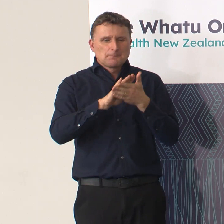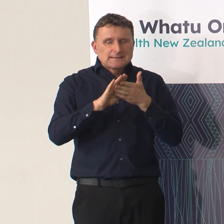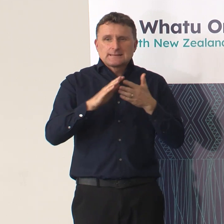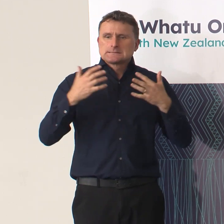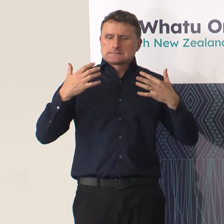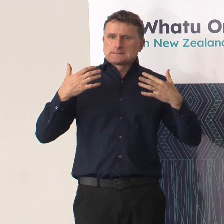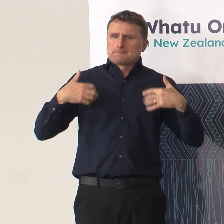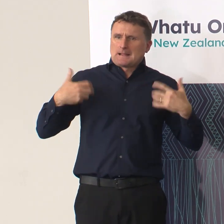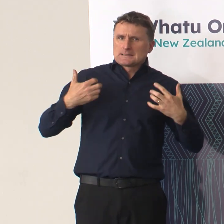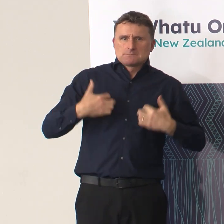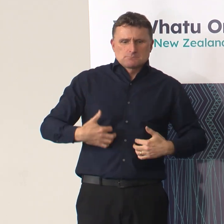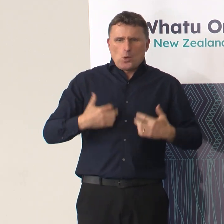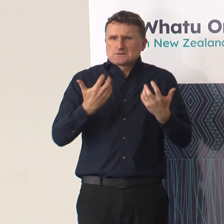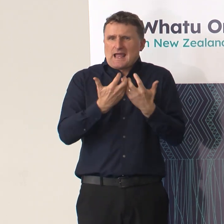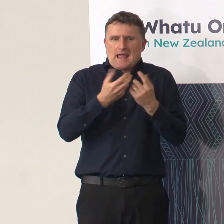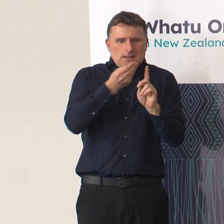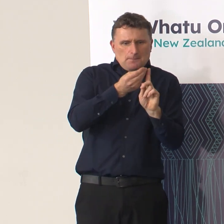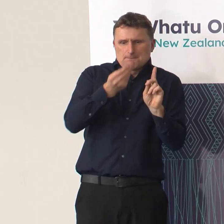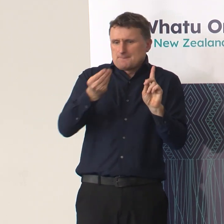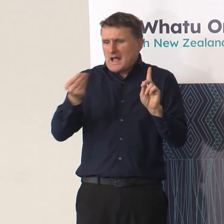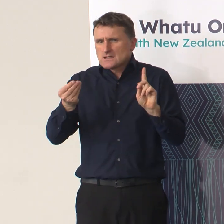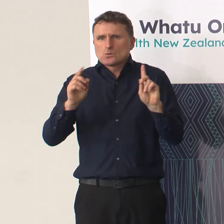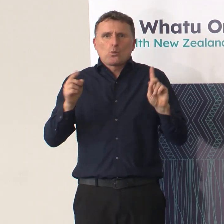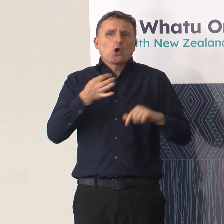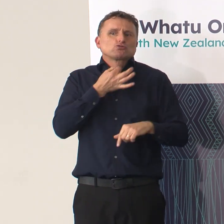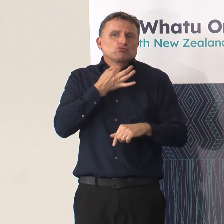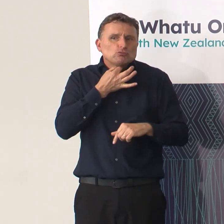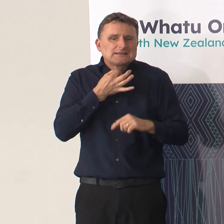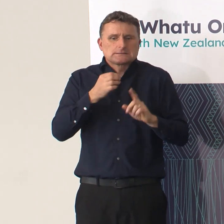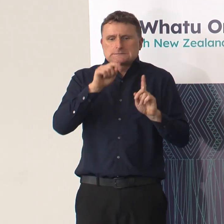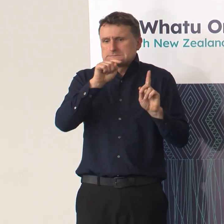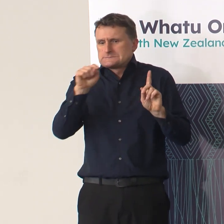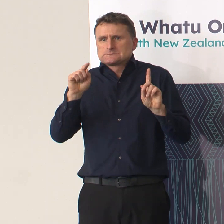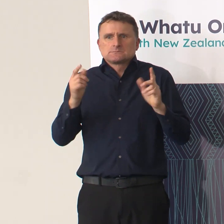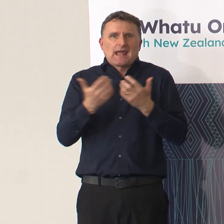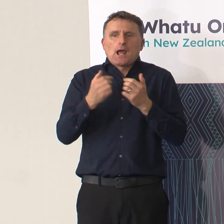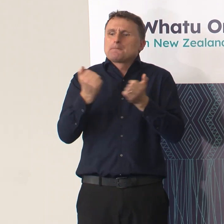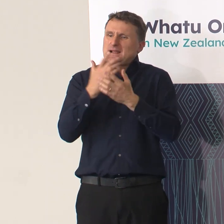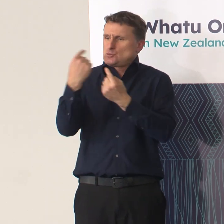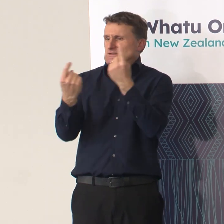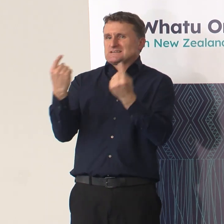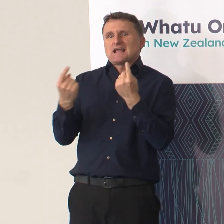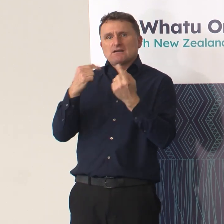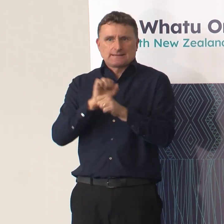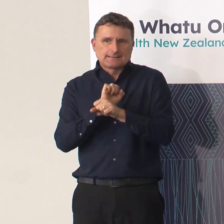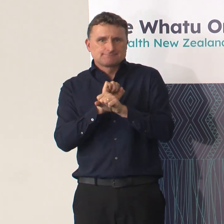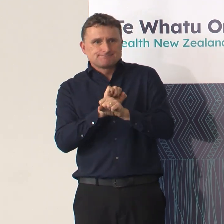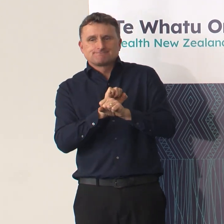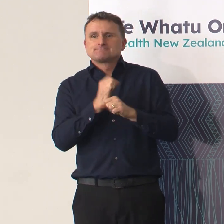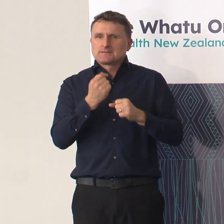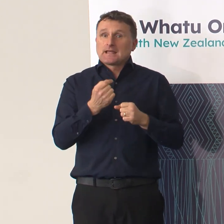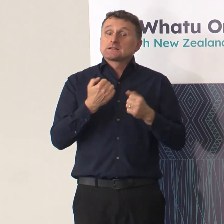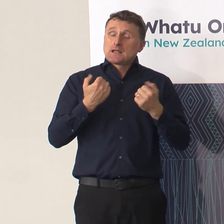it transmits, and what risk behaviours look like in terms of being able to keep themselves and their communities safe. So that work is very much